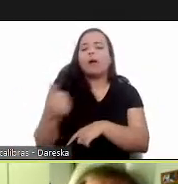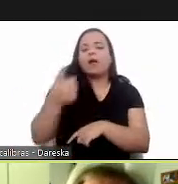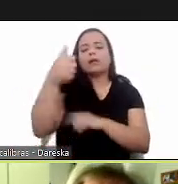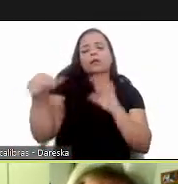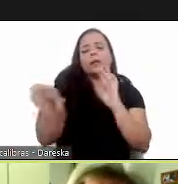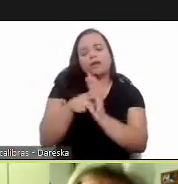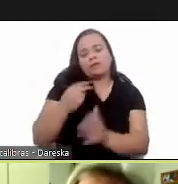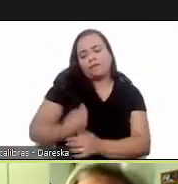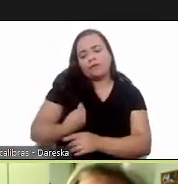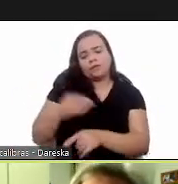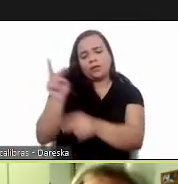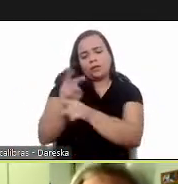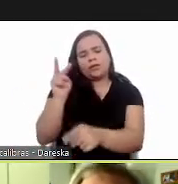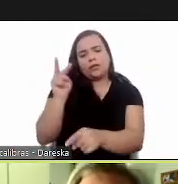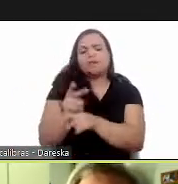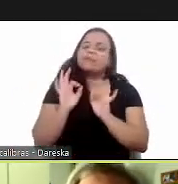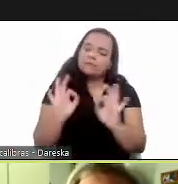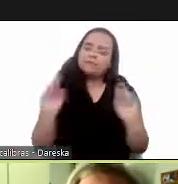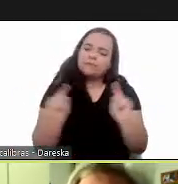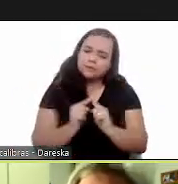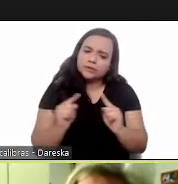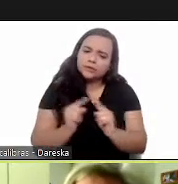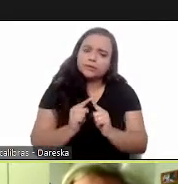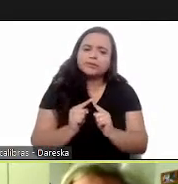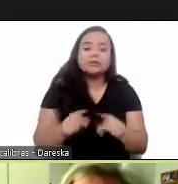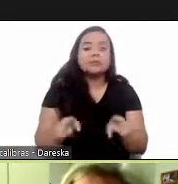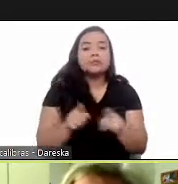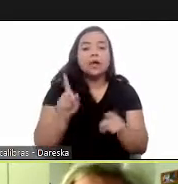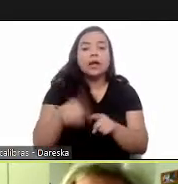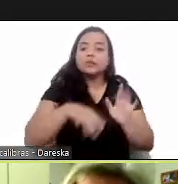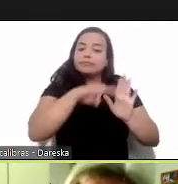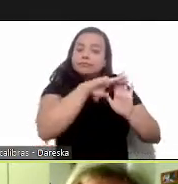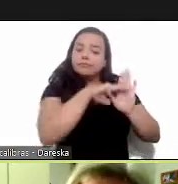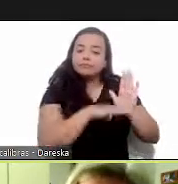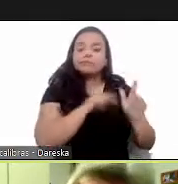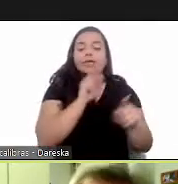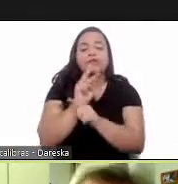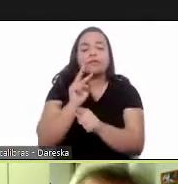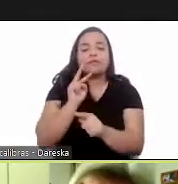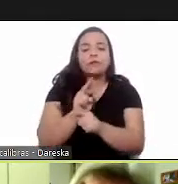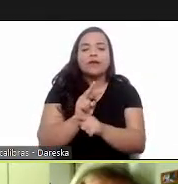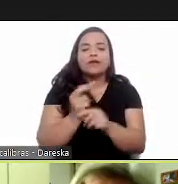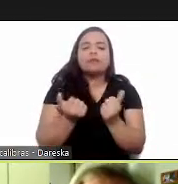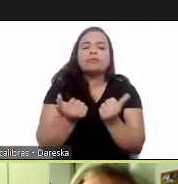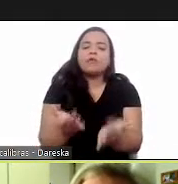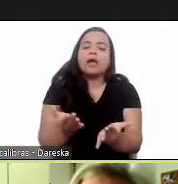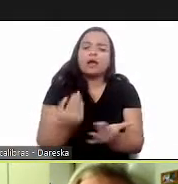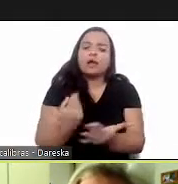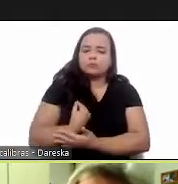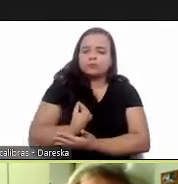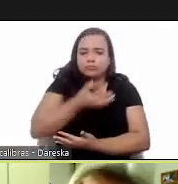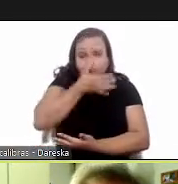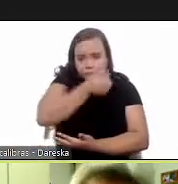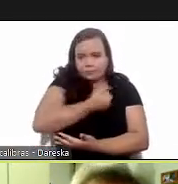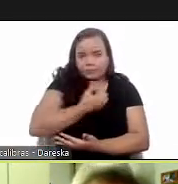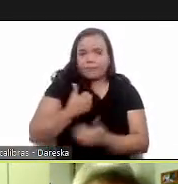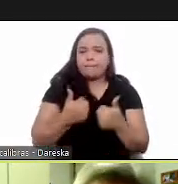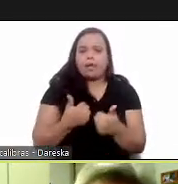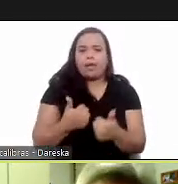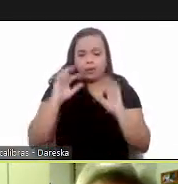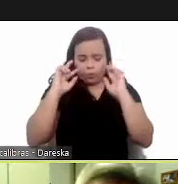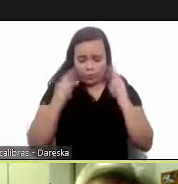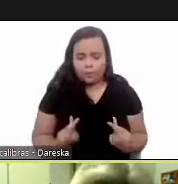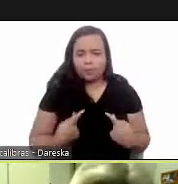of life in a word it's the defense of principles which preserve human